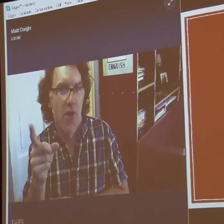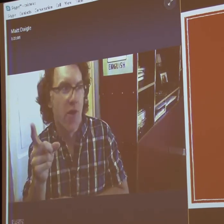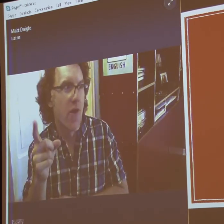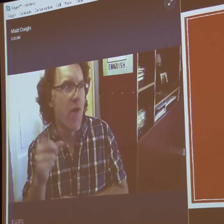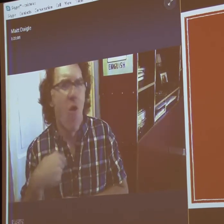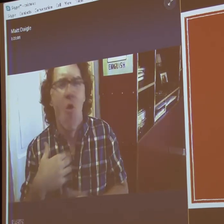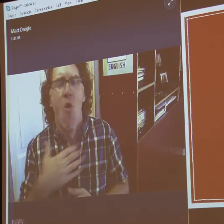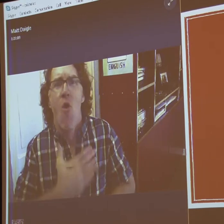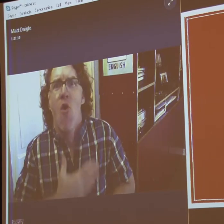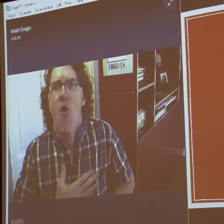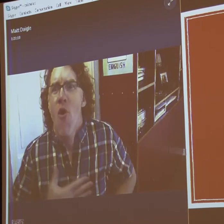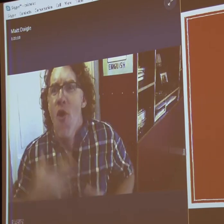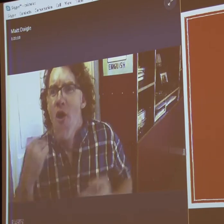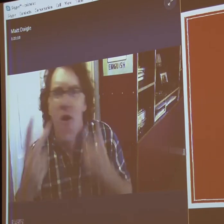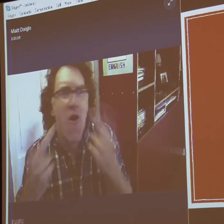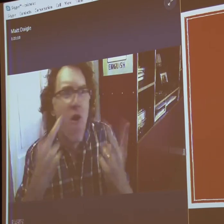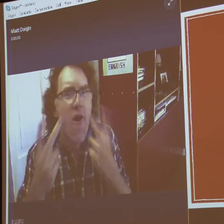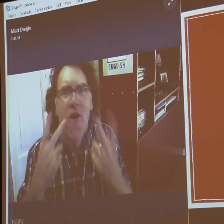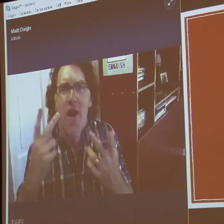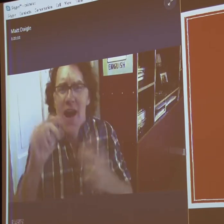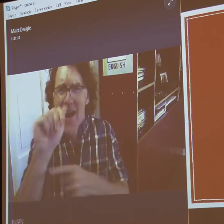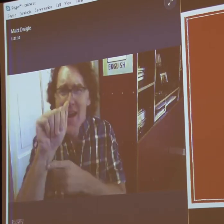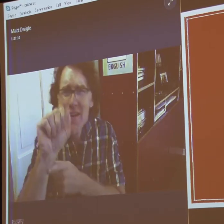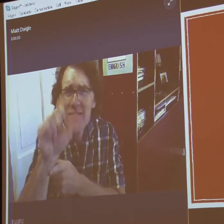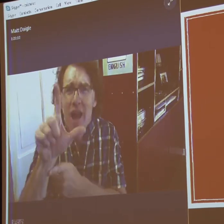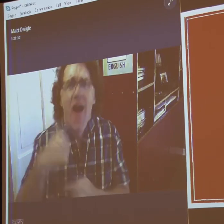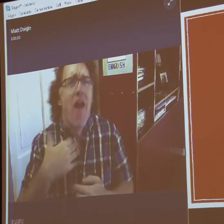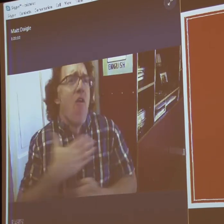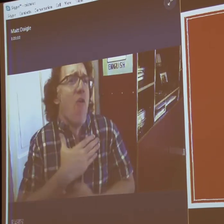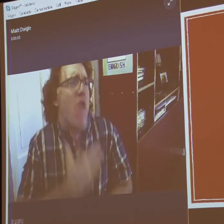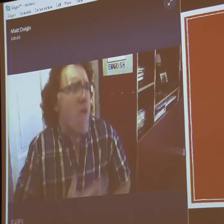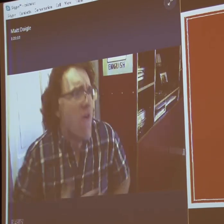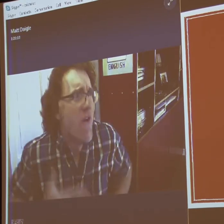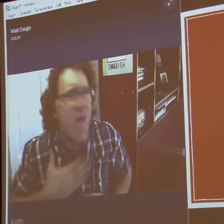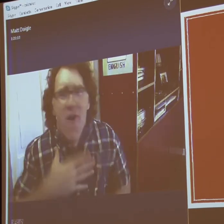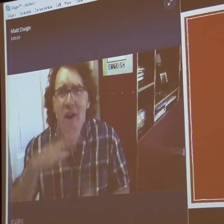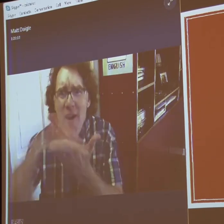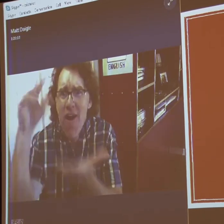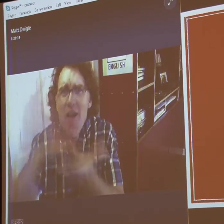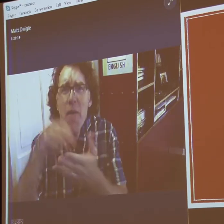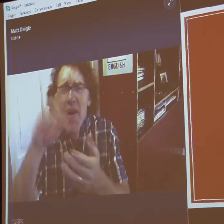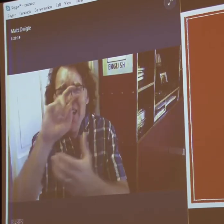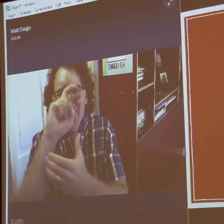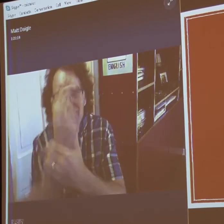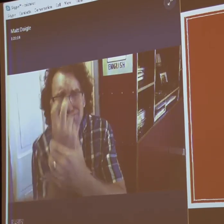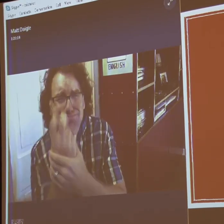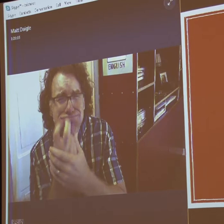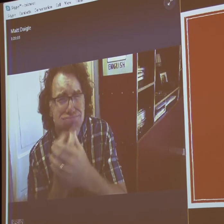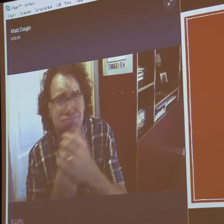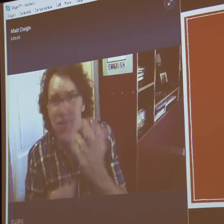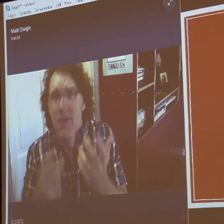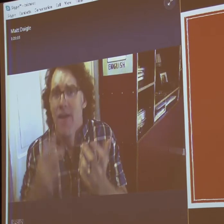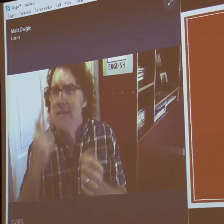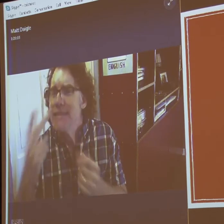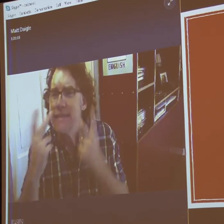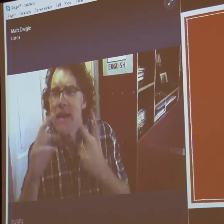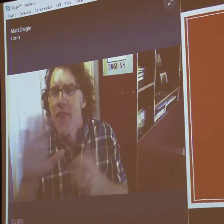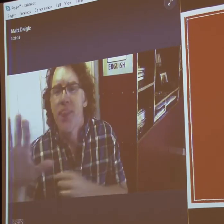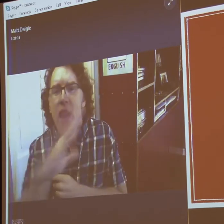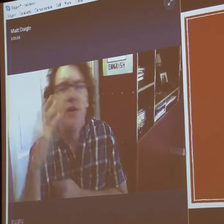that many deaf people my entire life. And I was home. I was so happy. I